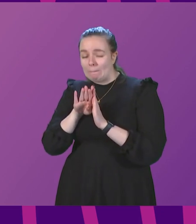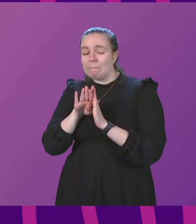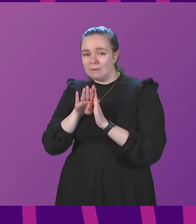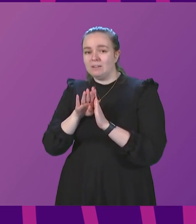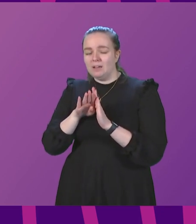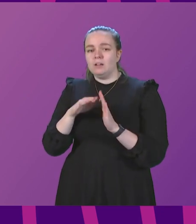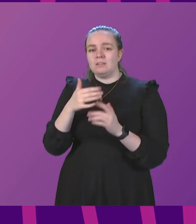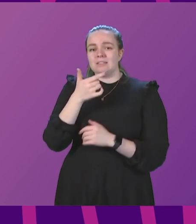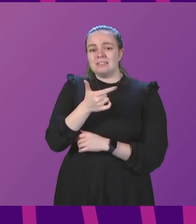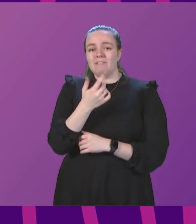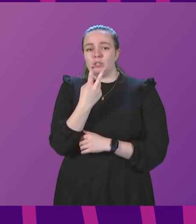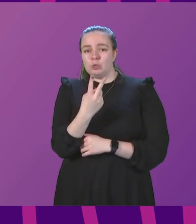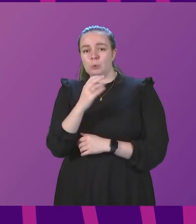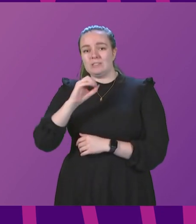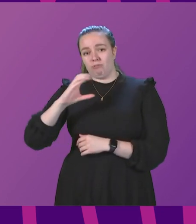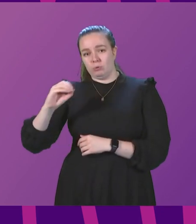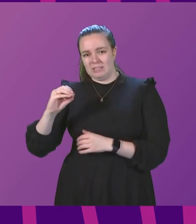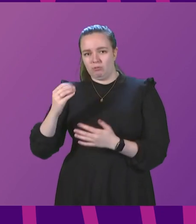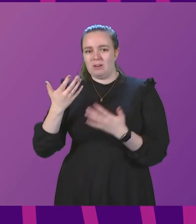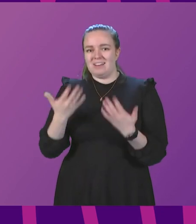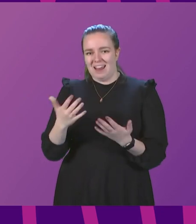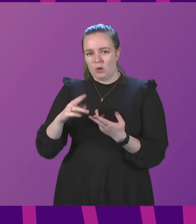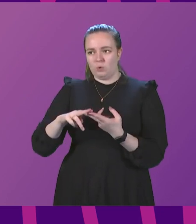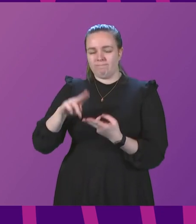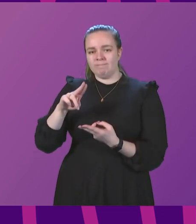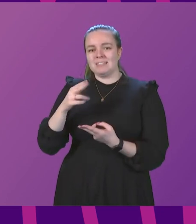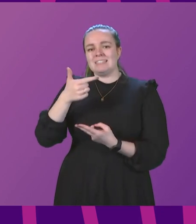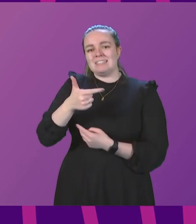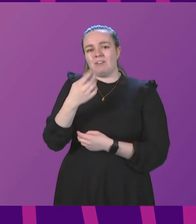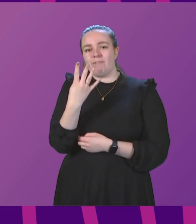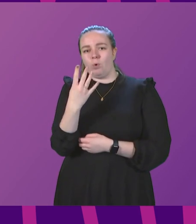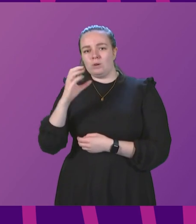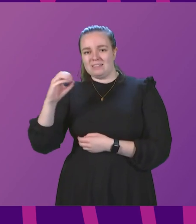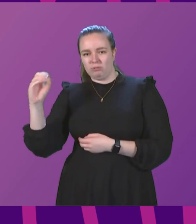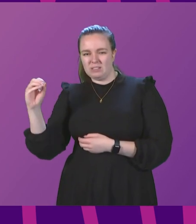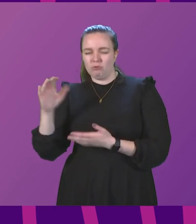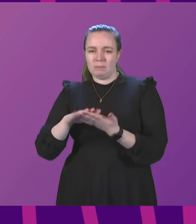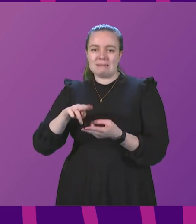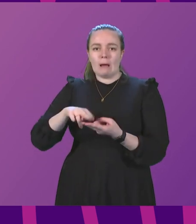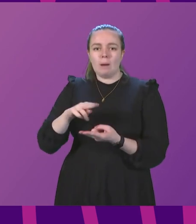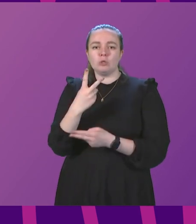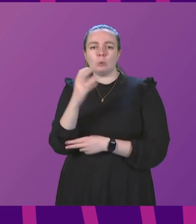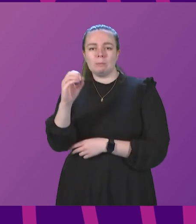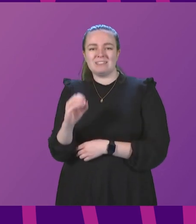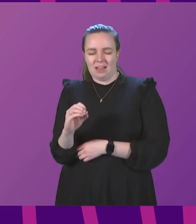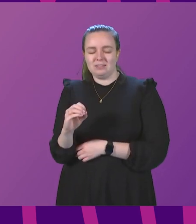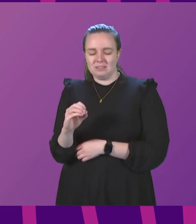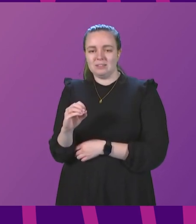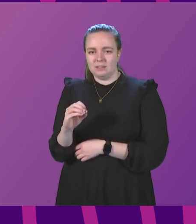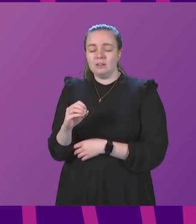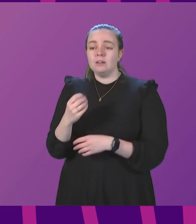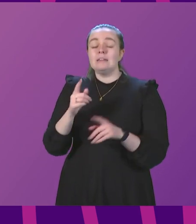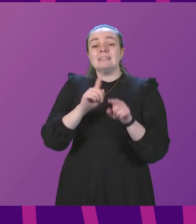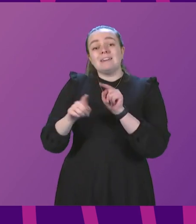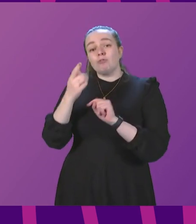from more than 7,200 new cases a day to just under 7,400, an increase of 2%. The picture across different